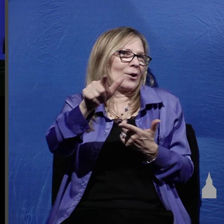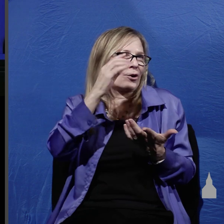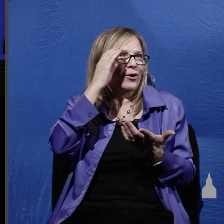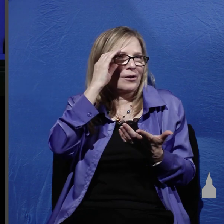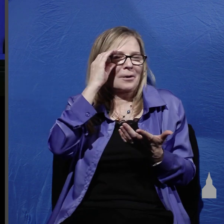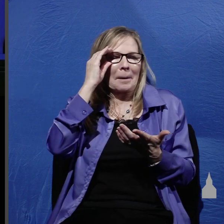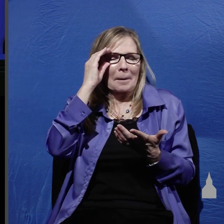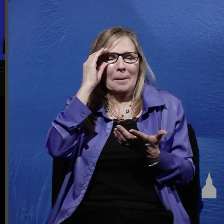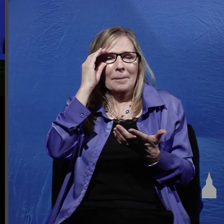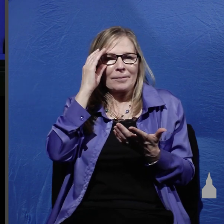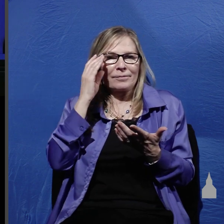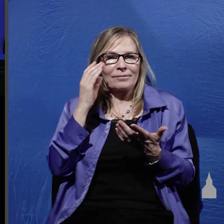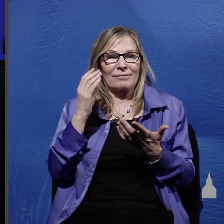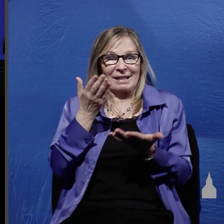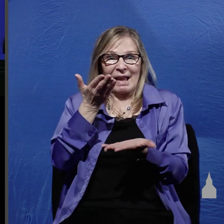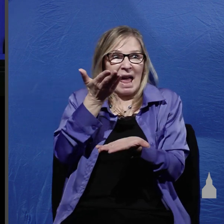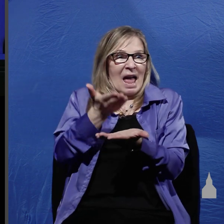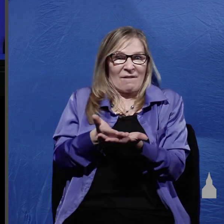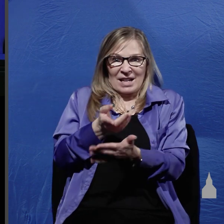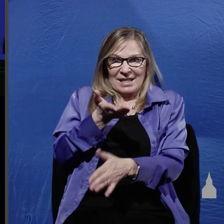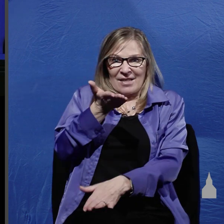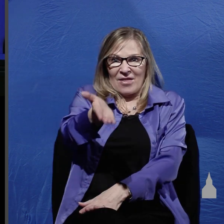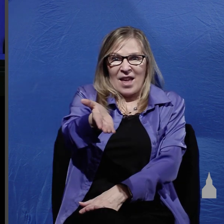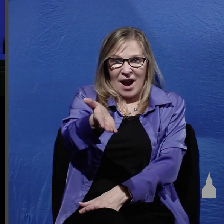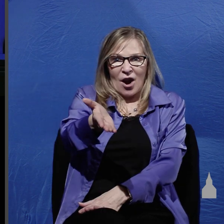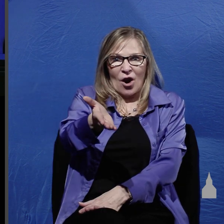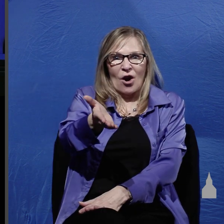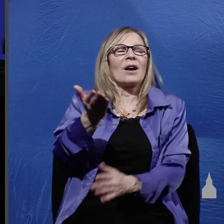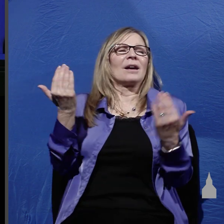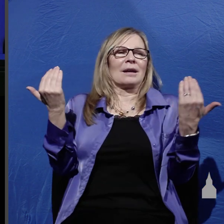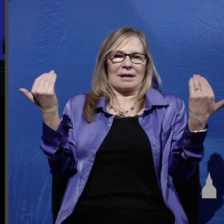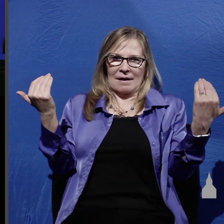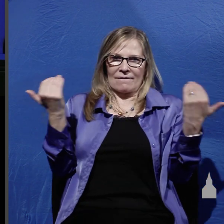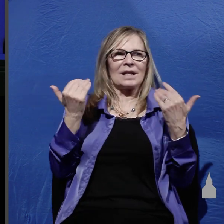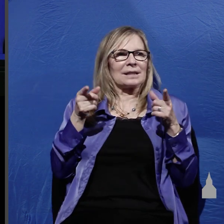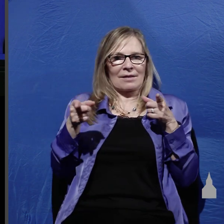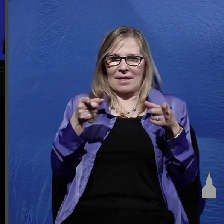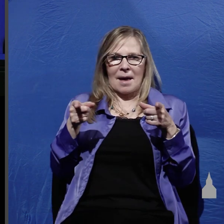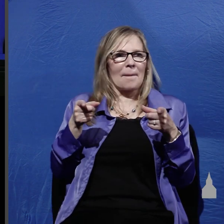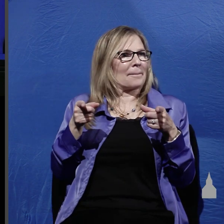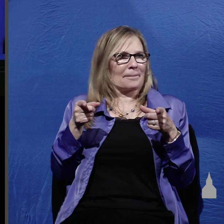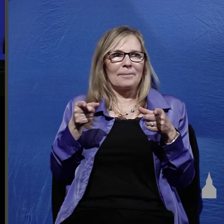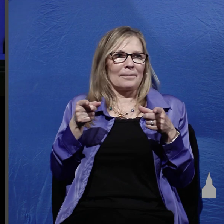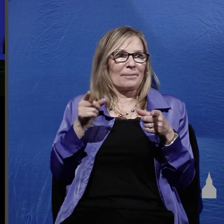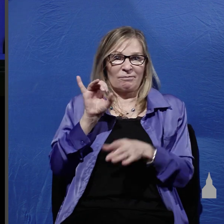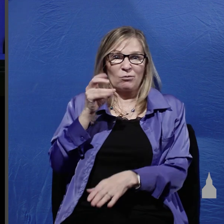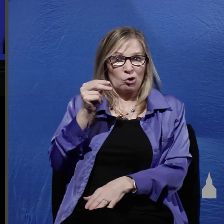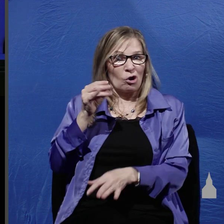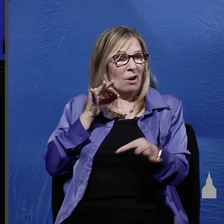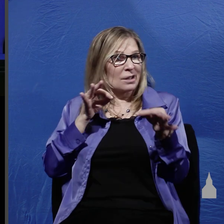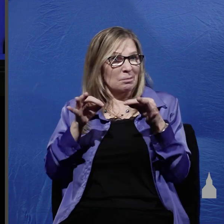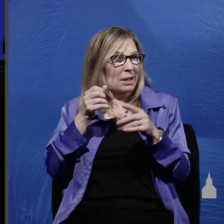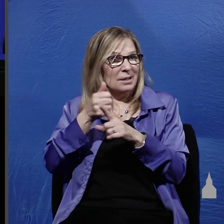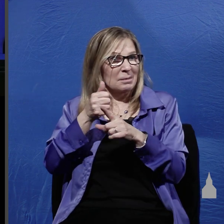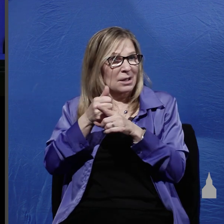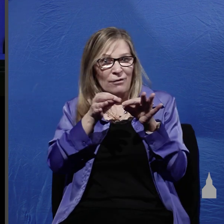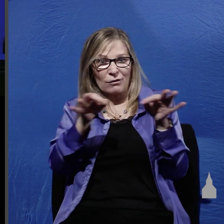it was the evidence not the scriptures that convinced them this is what John tells us in verse nine